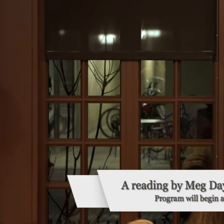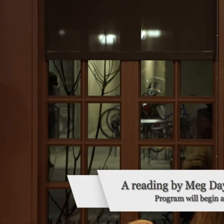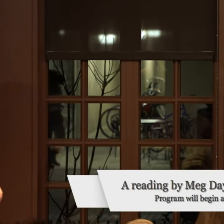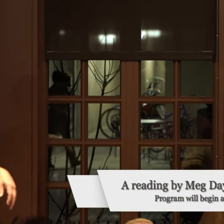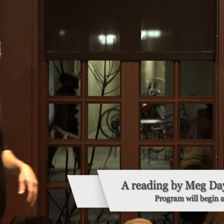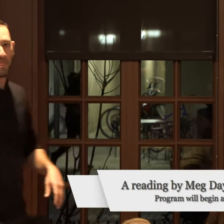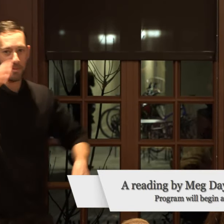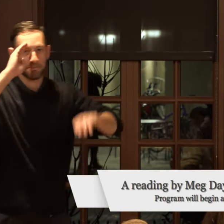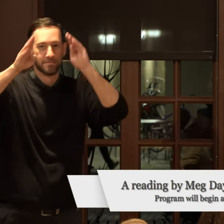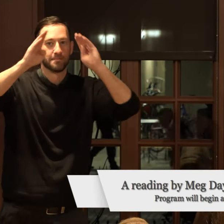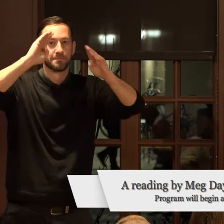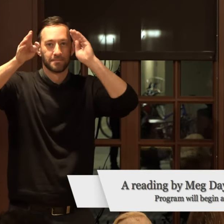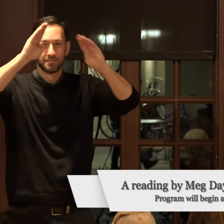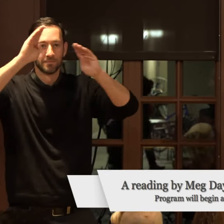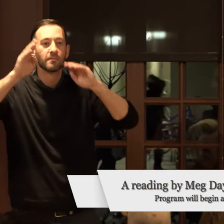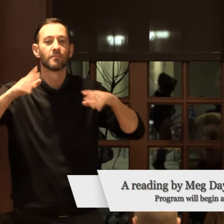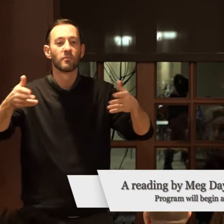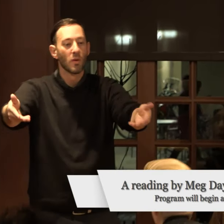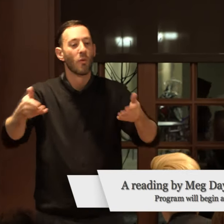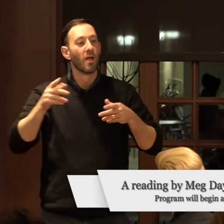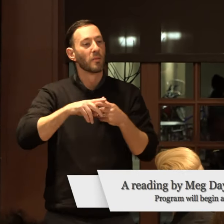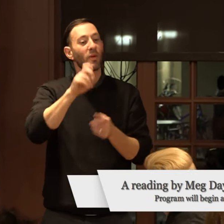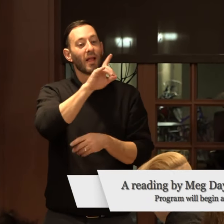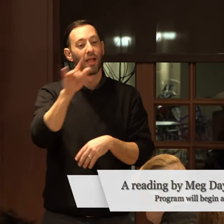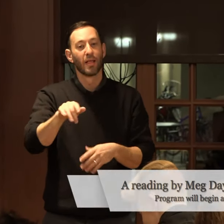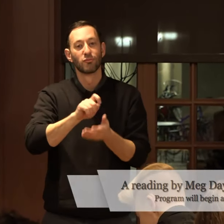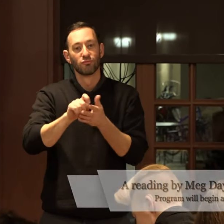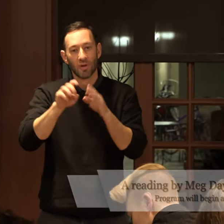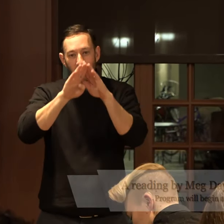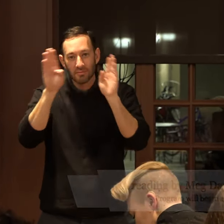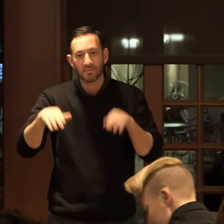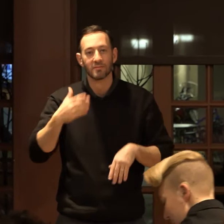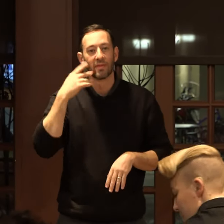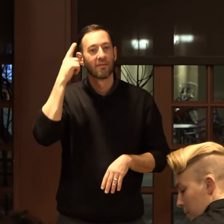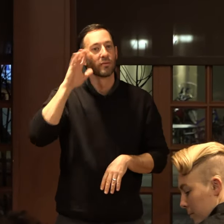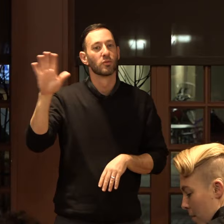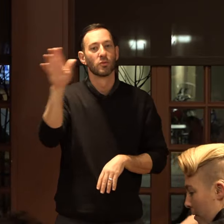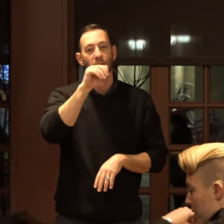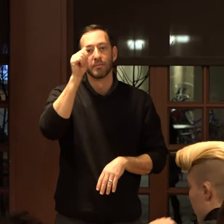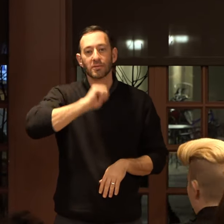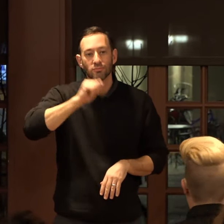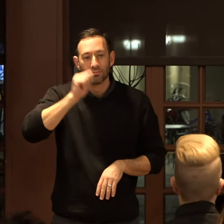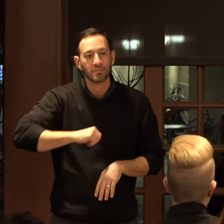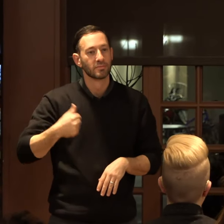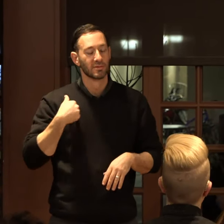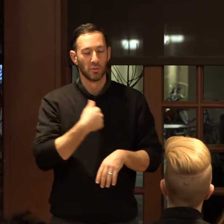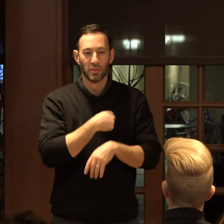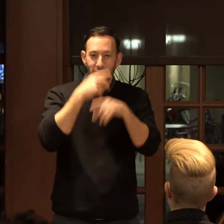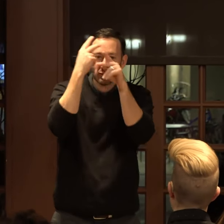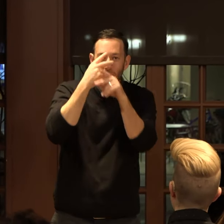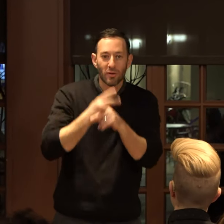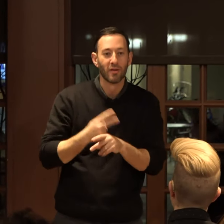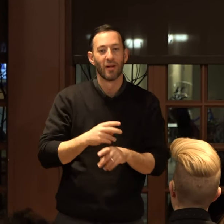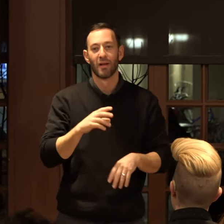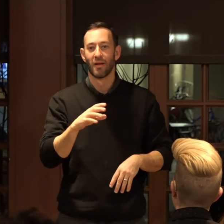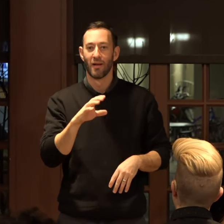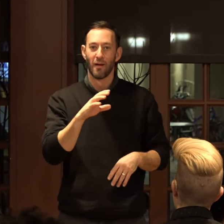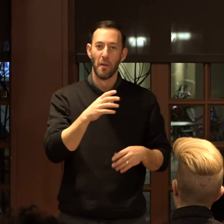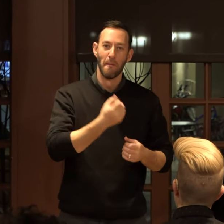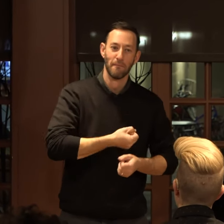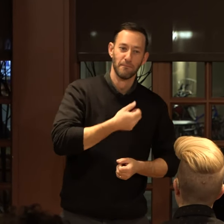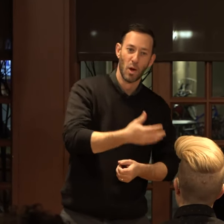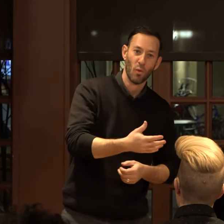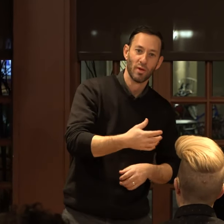Hi, everyone. Welcome to Kelly Writer's House. Thank you for your patience as we sort out combo poet time,